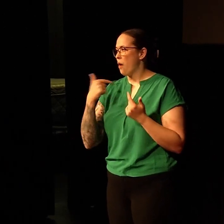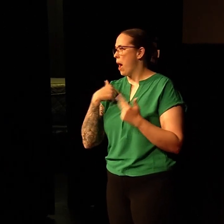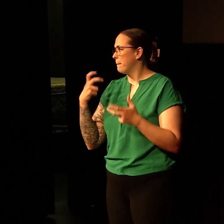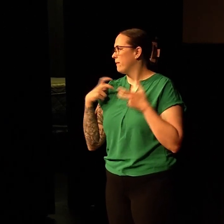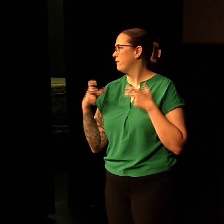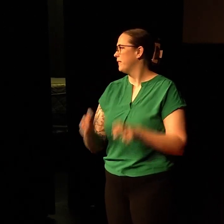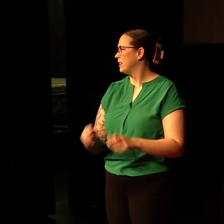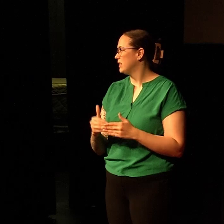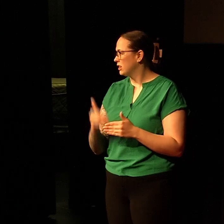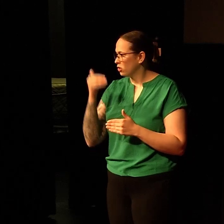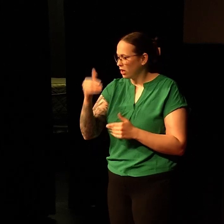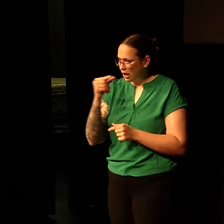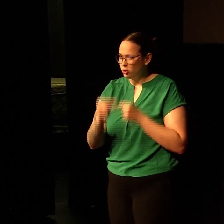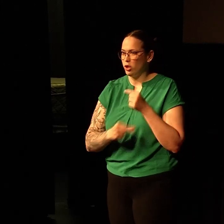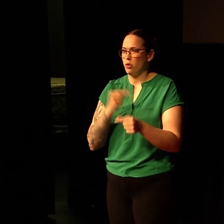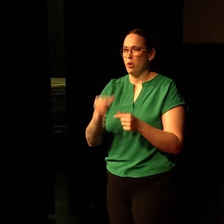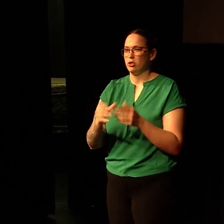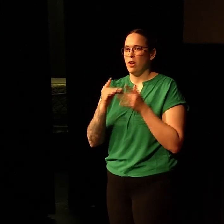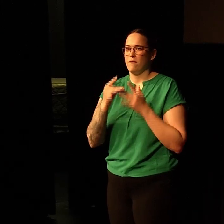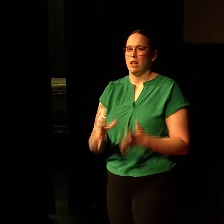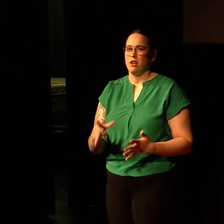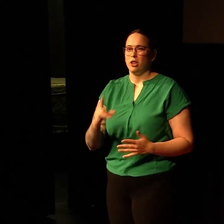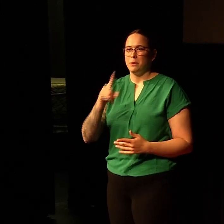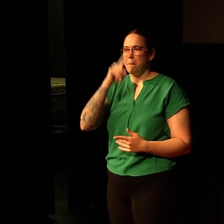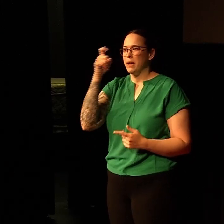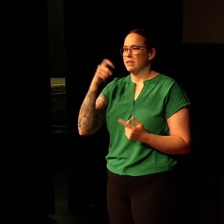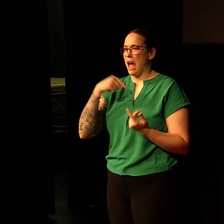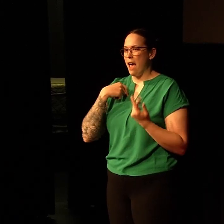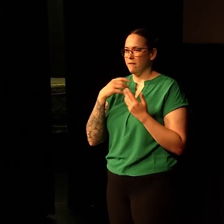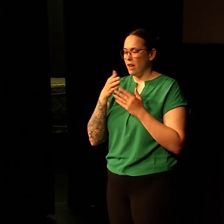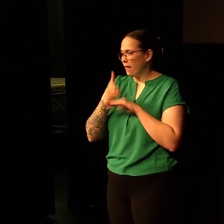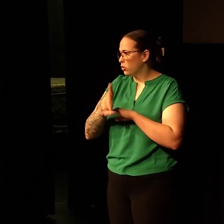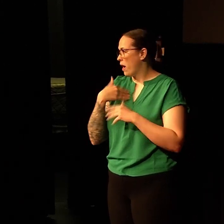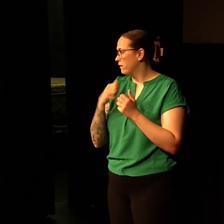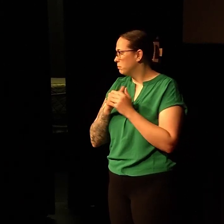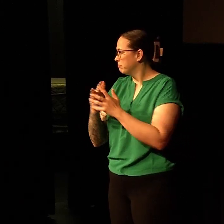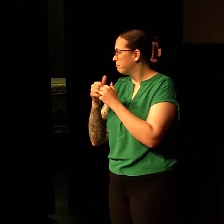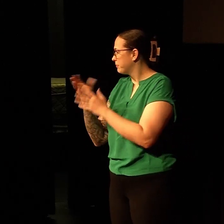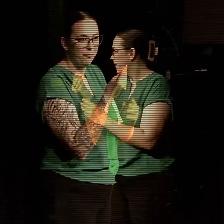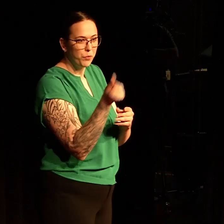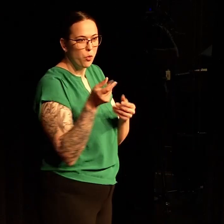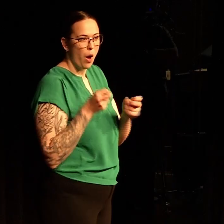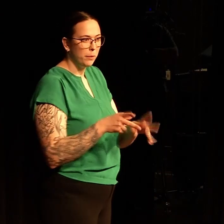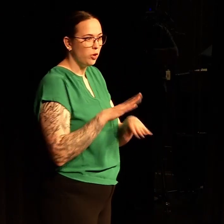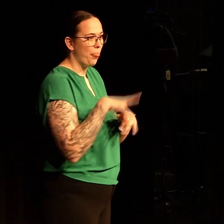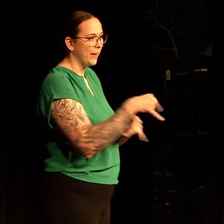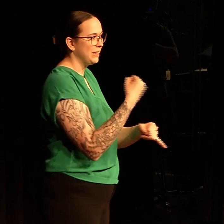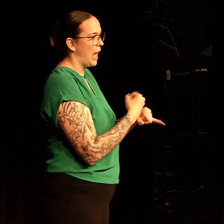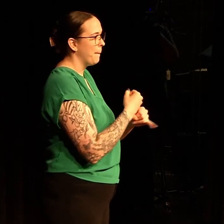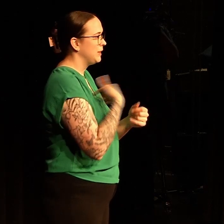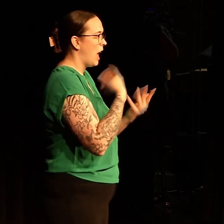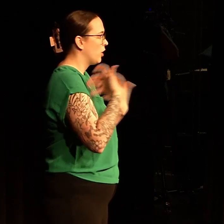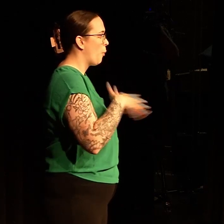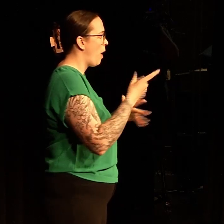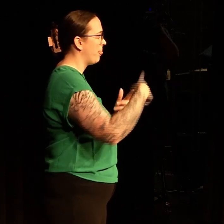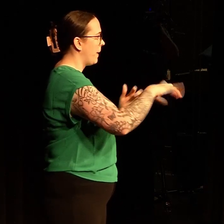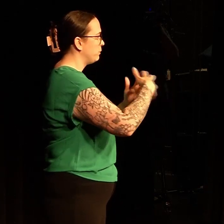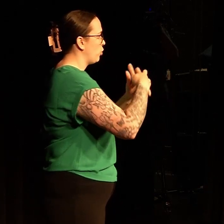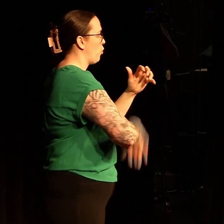Now I'm investing in the next generation of leaders. Because after all of these opportunities on campus, I don't want the new generation of